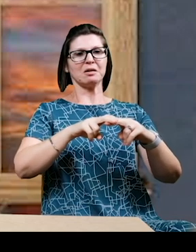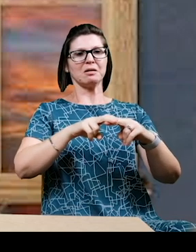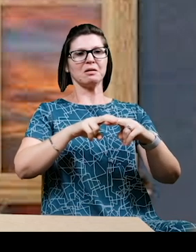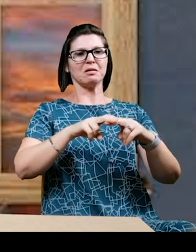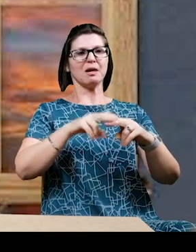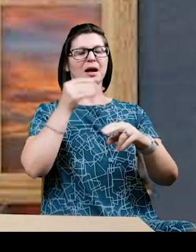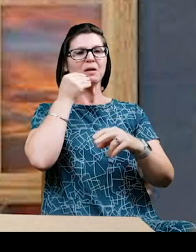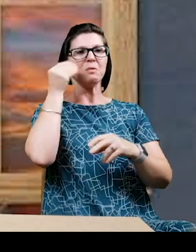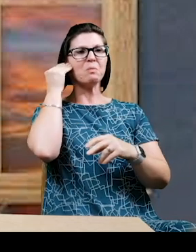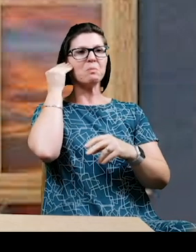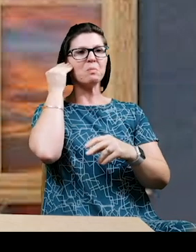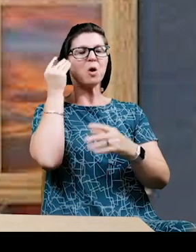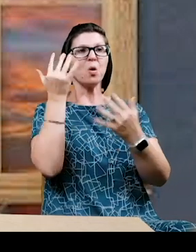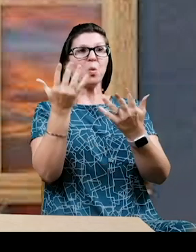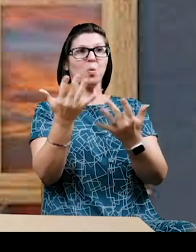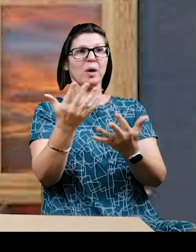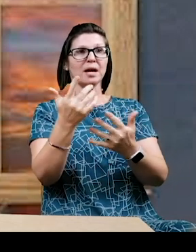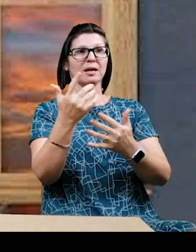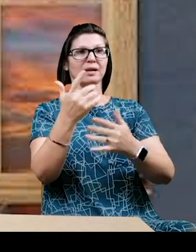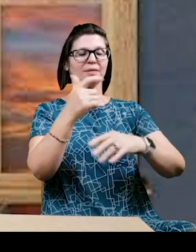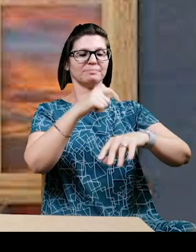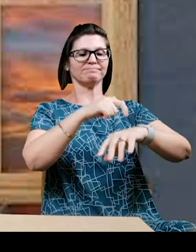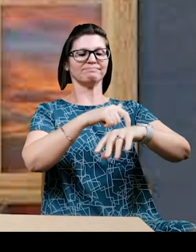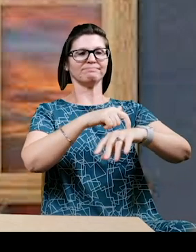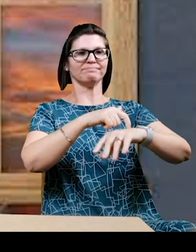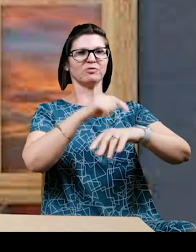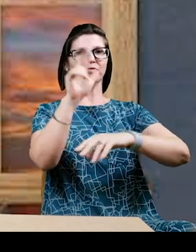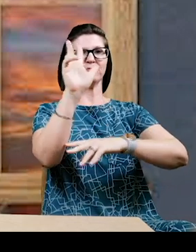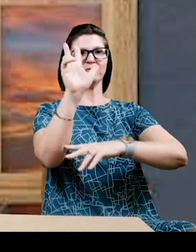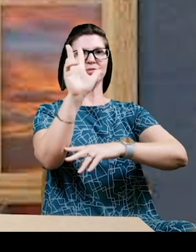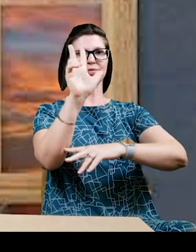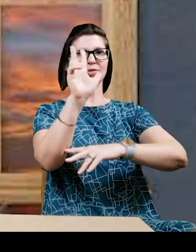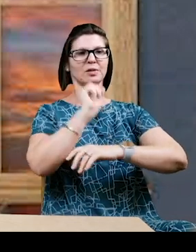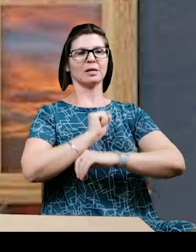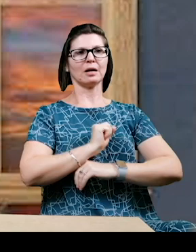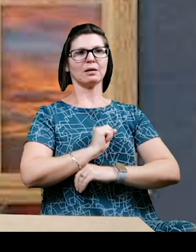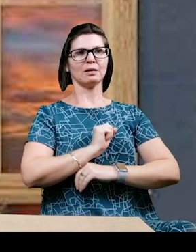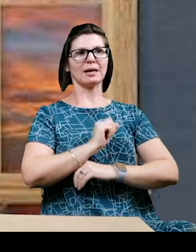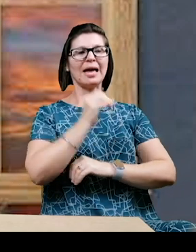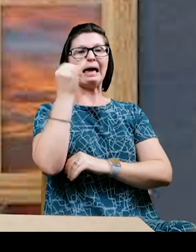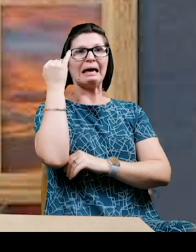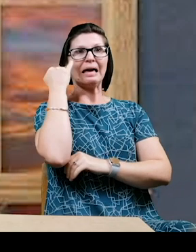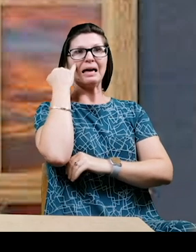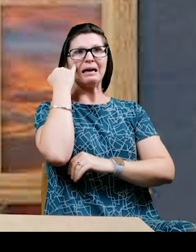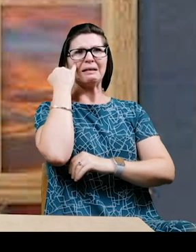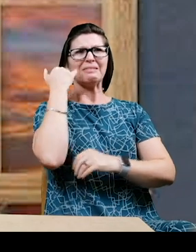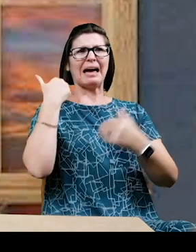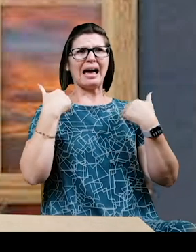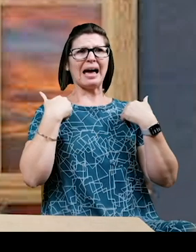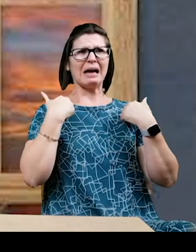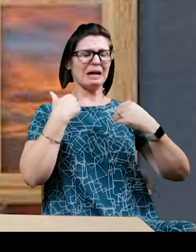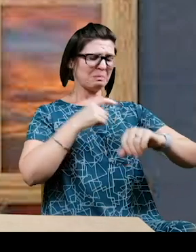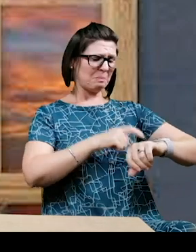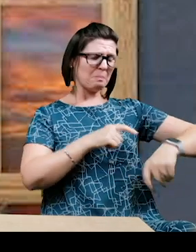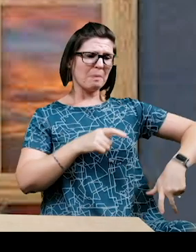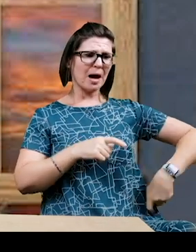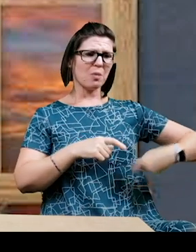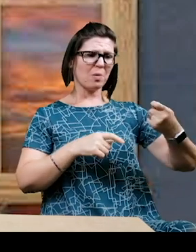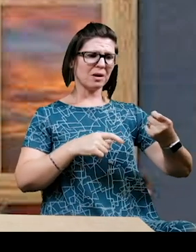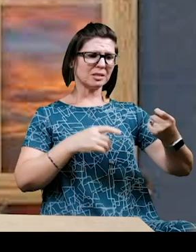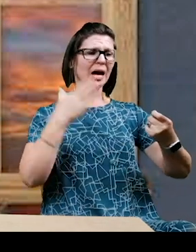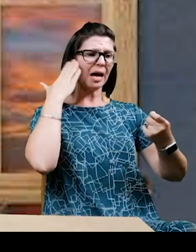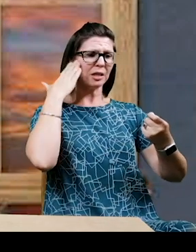move to the three and the big hand to land on the twelve. If only I had my watch, then I would know for sure.